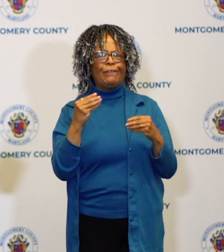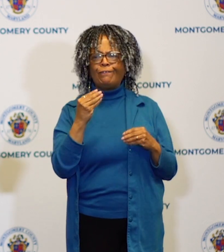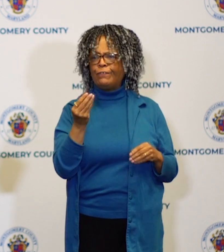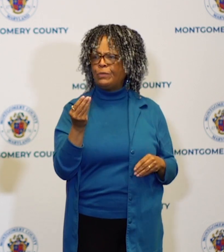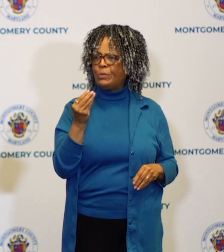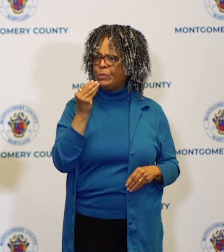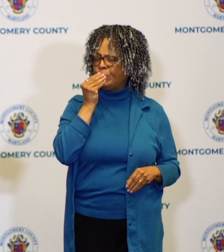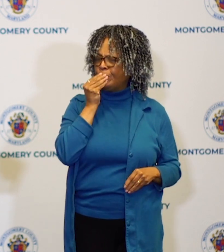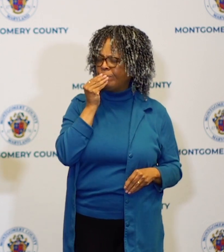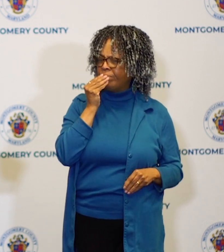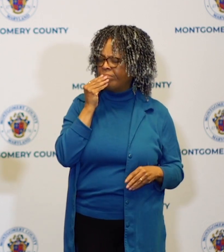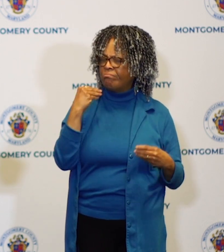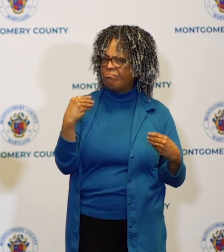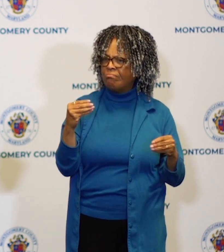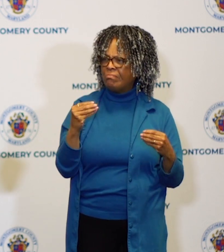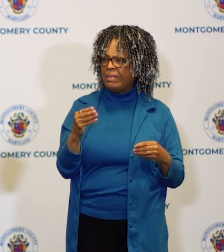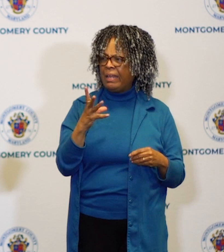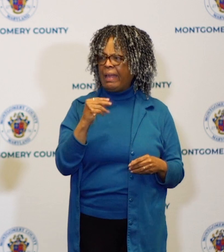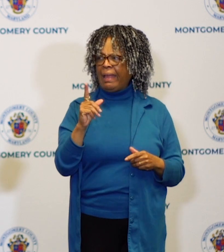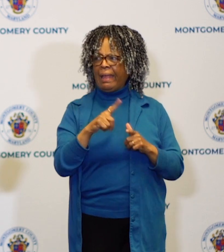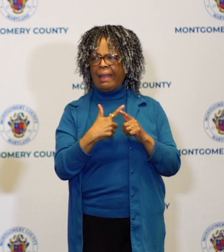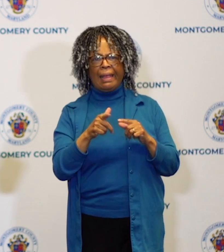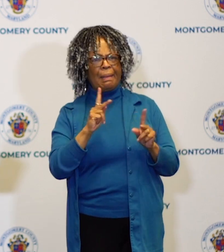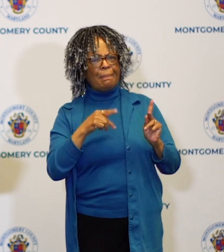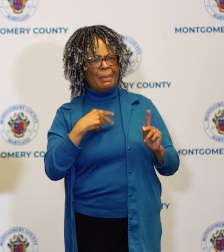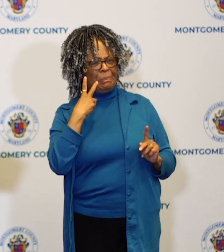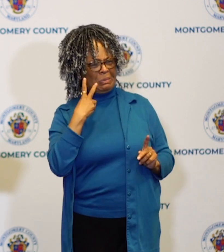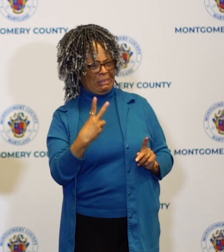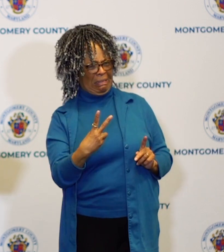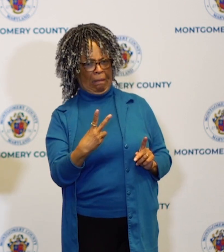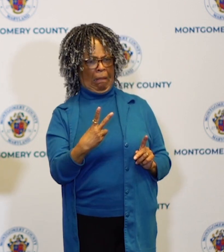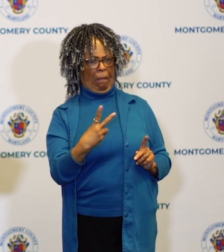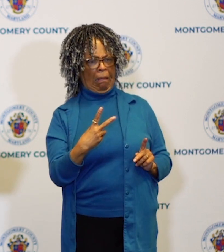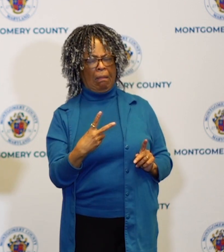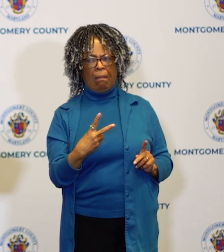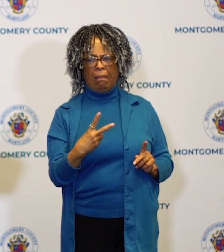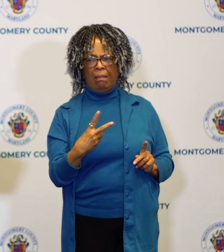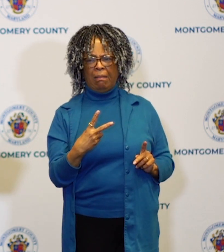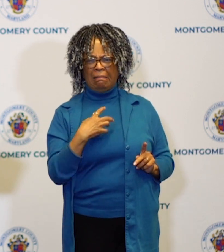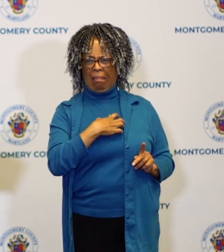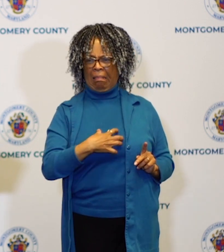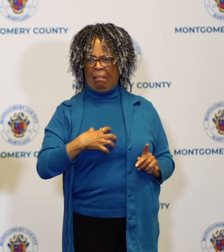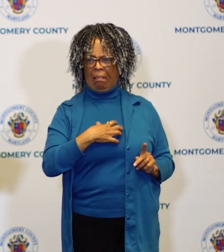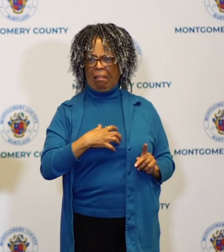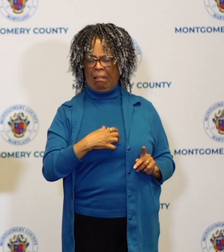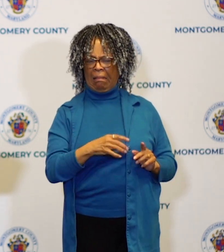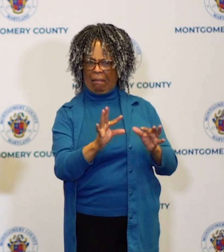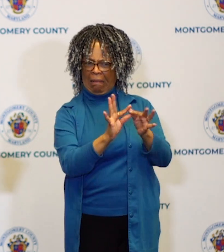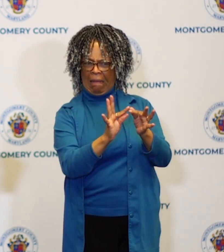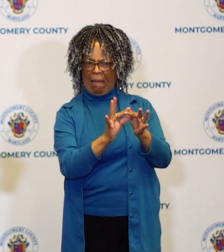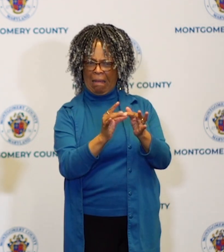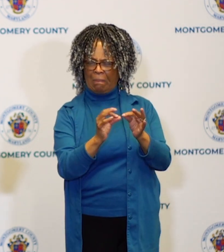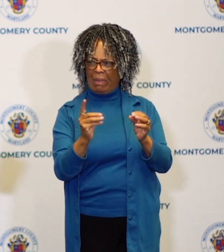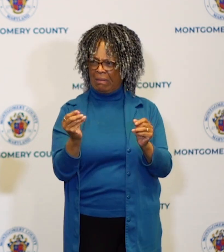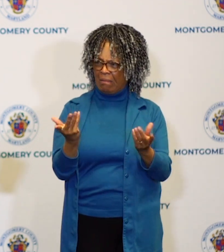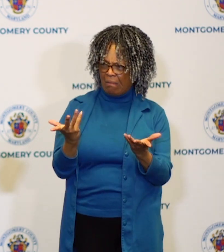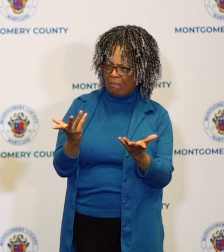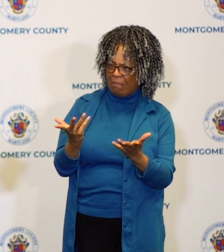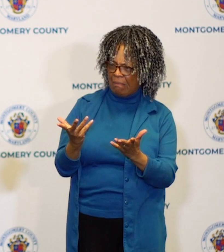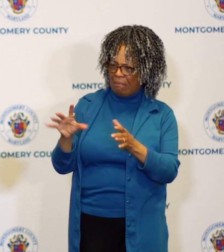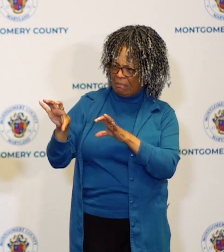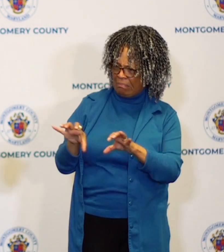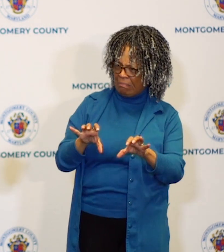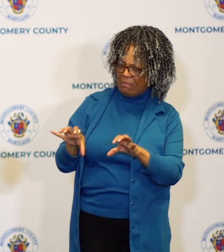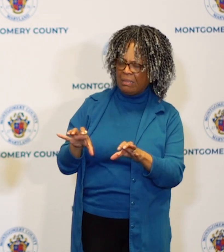punch you up because they see something they don't like that's a problem and we have to do more